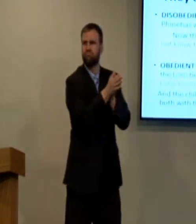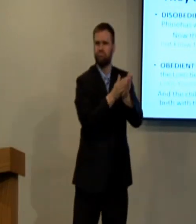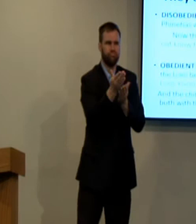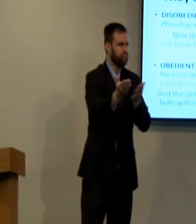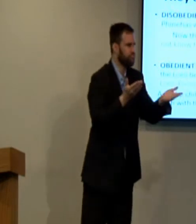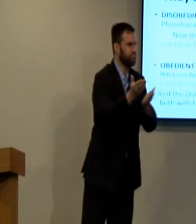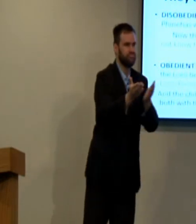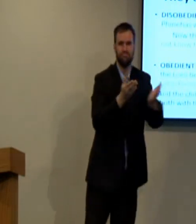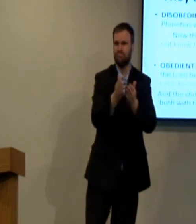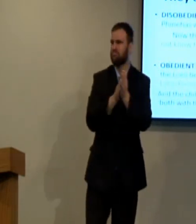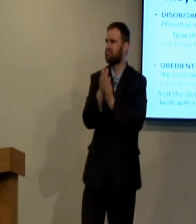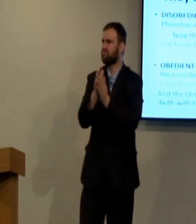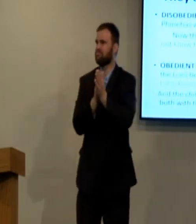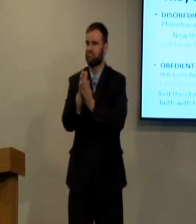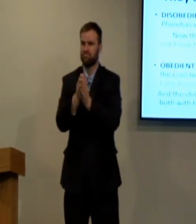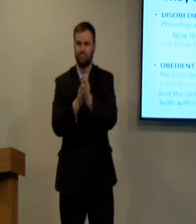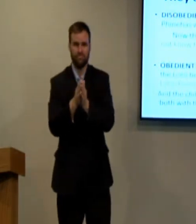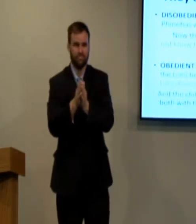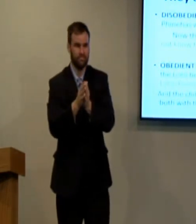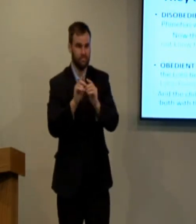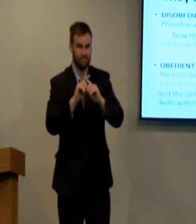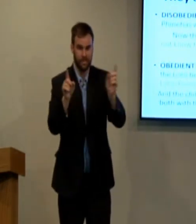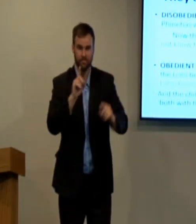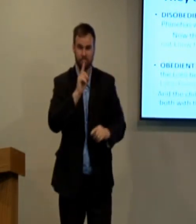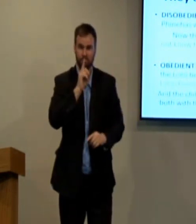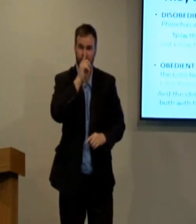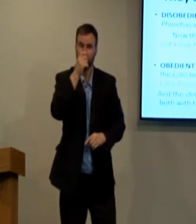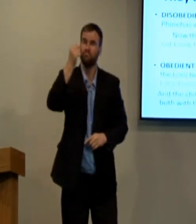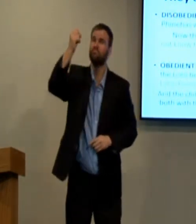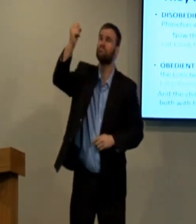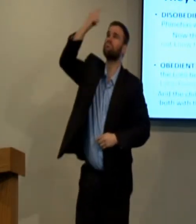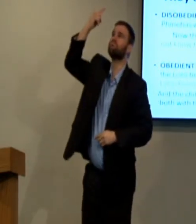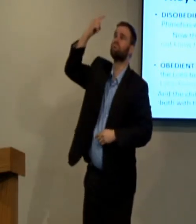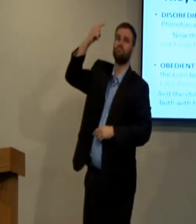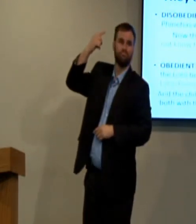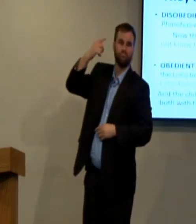Oftentimes, people are very excited about going to church and ministering in church and serving in church.